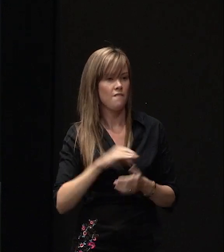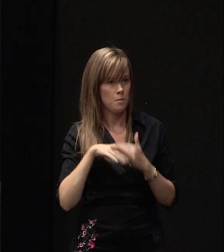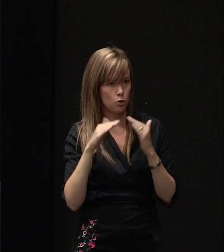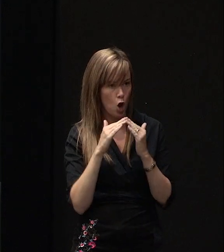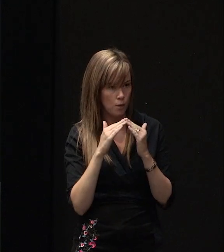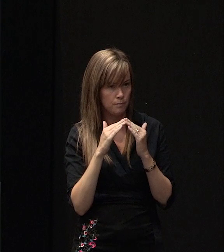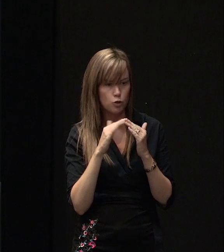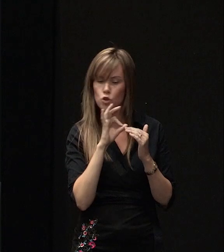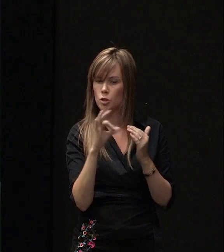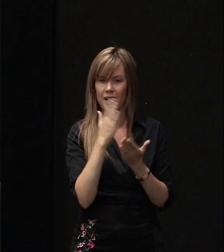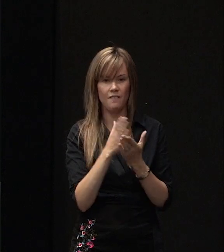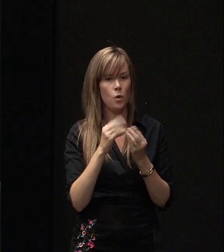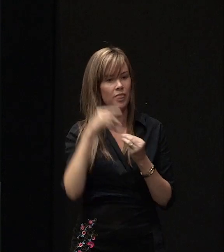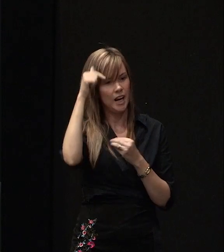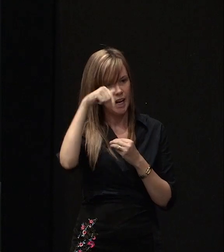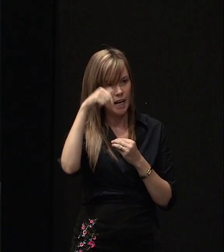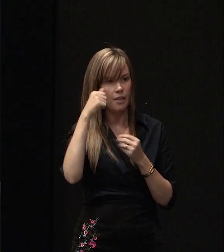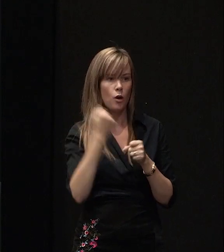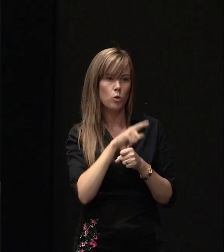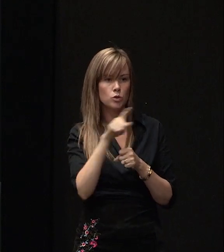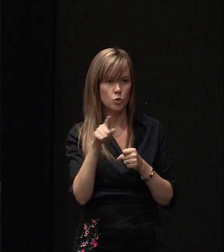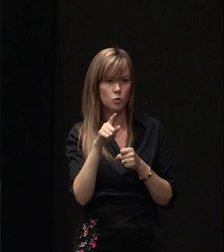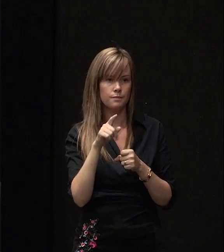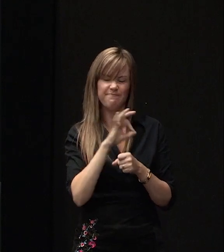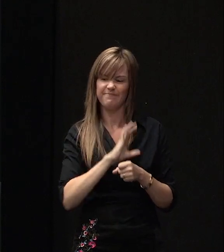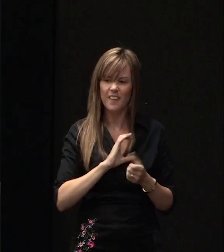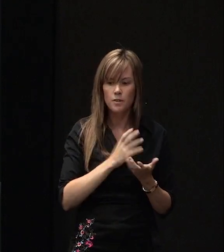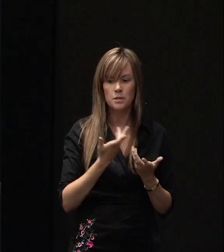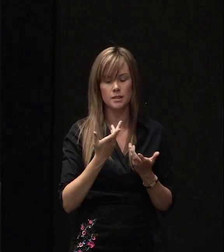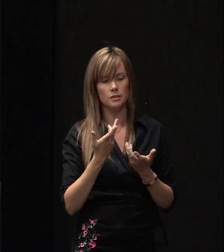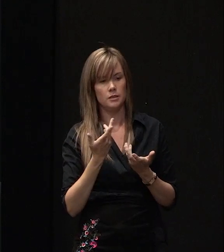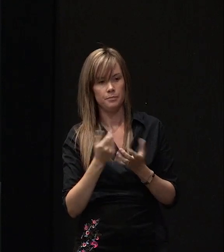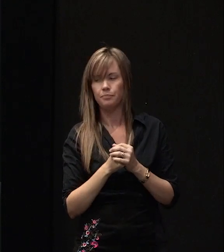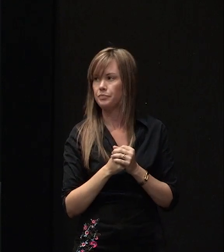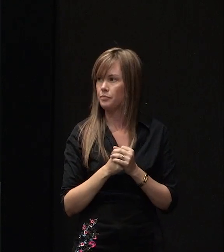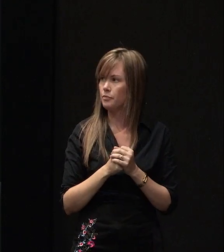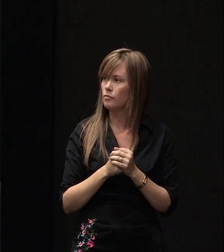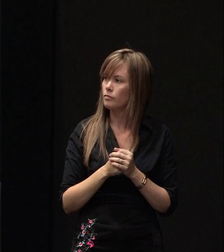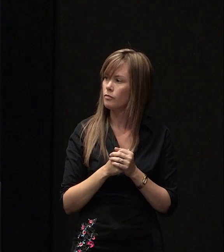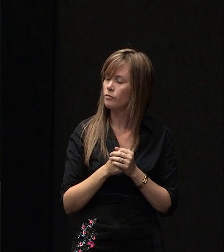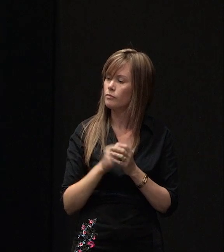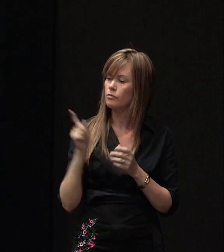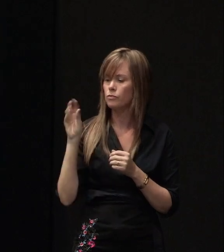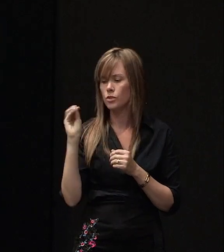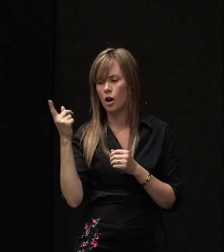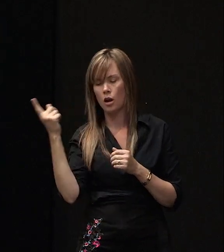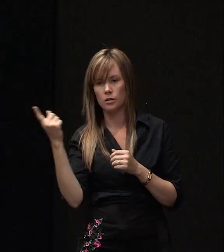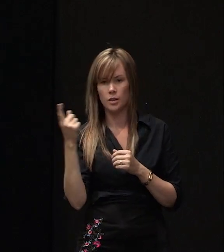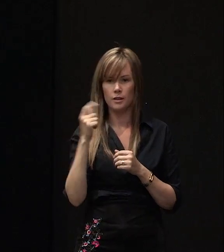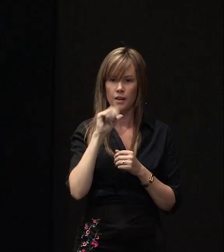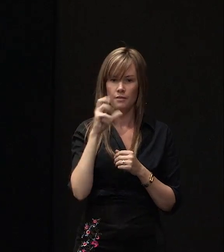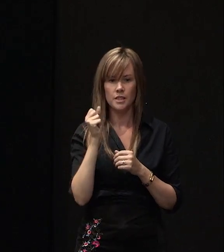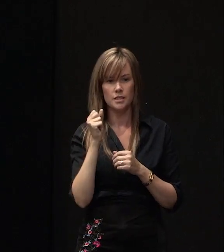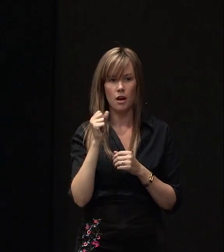living with a leak that's causing you discomfort or causing further damage to the property. So Dean, I've got this fancy tile roof